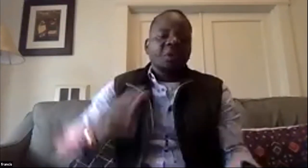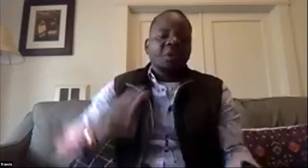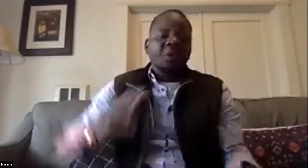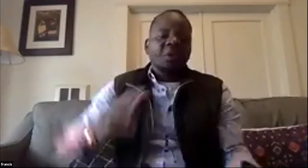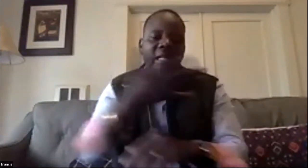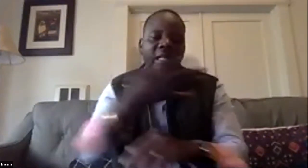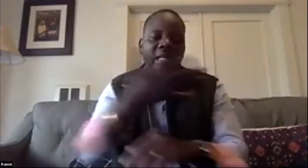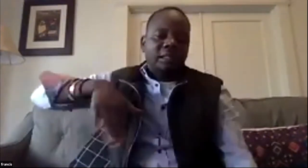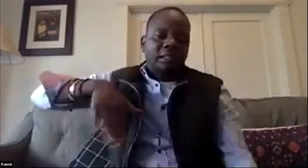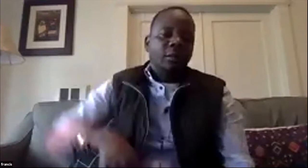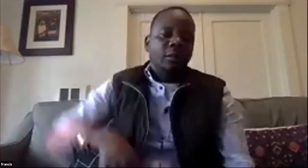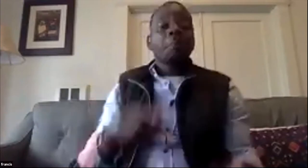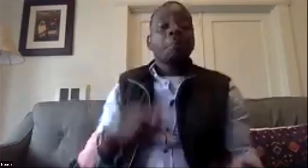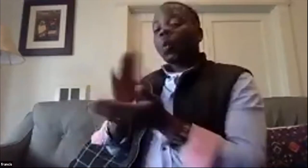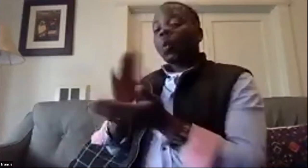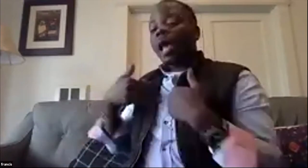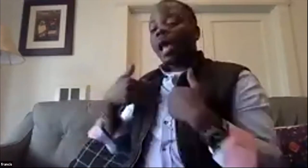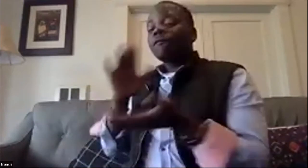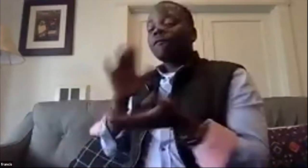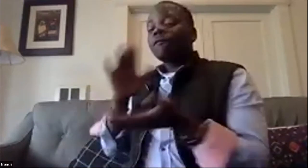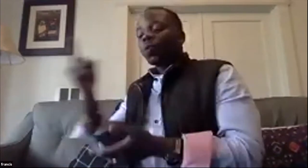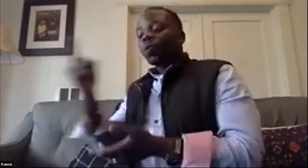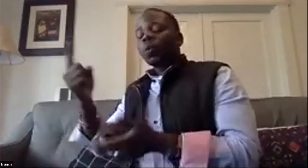to to develop this whole project and